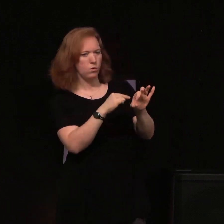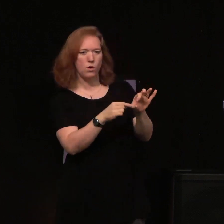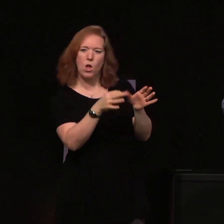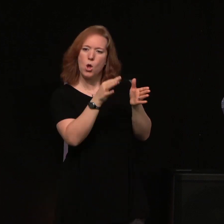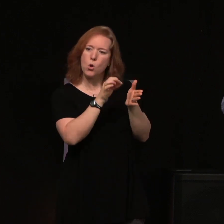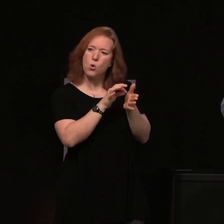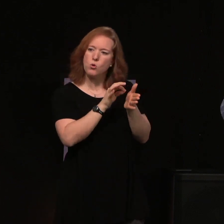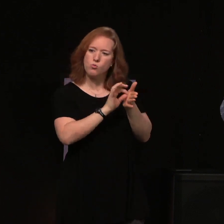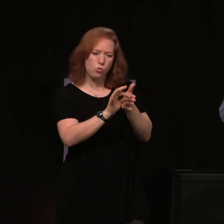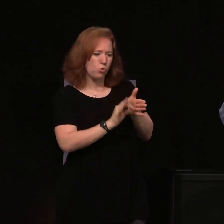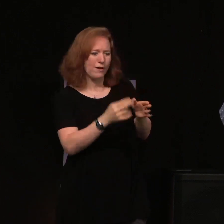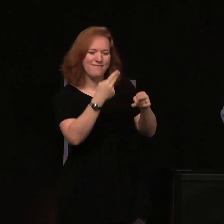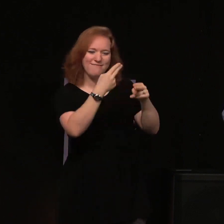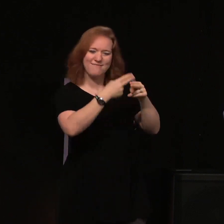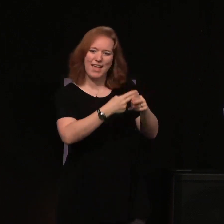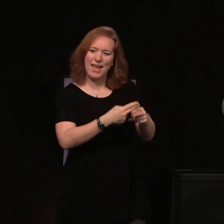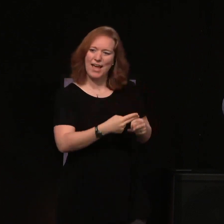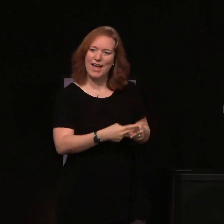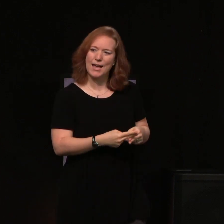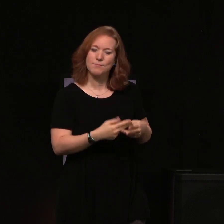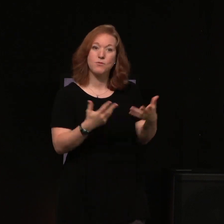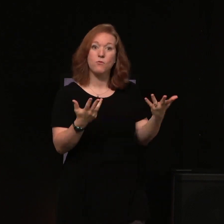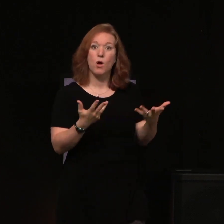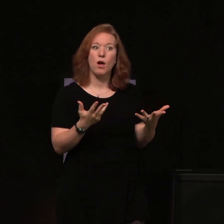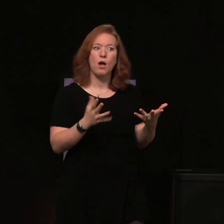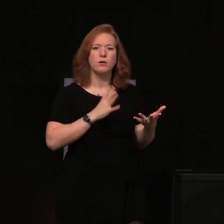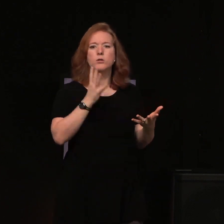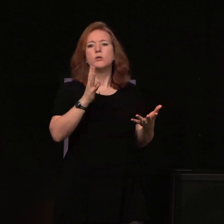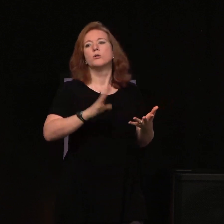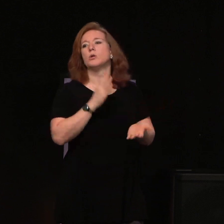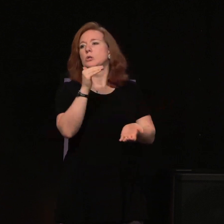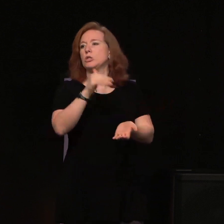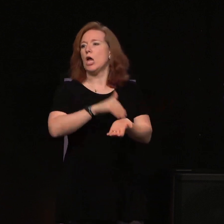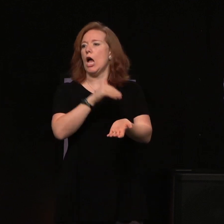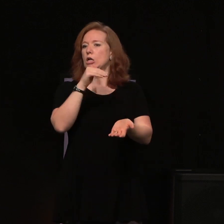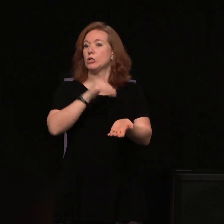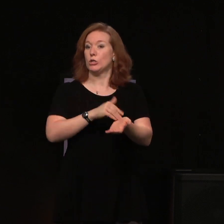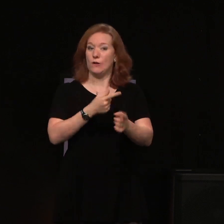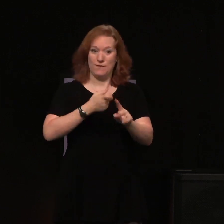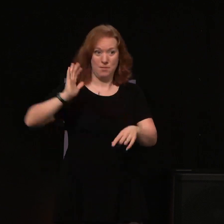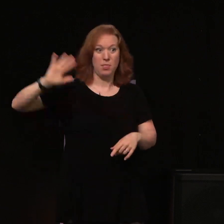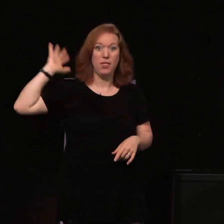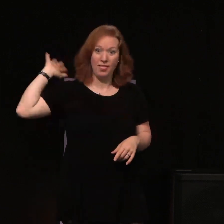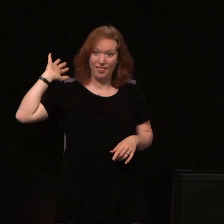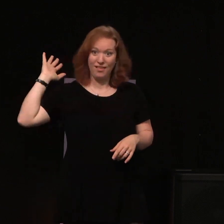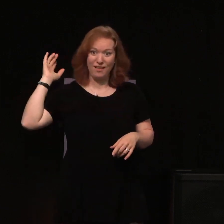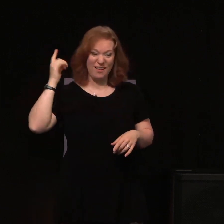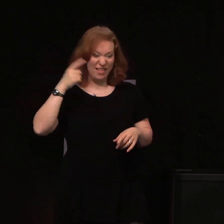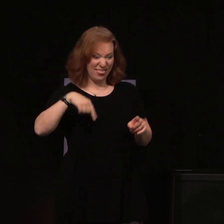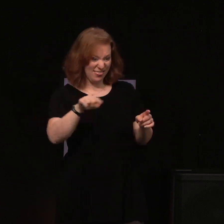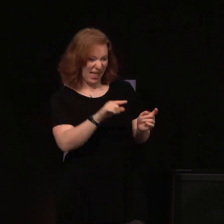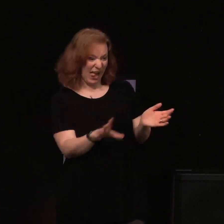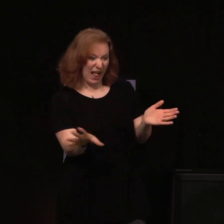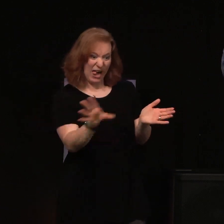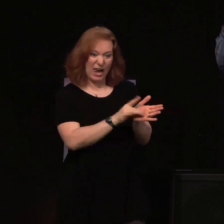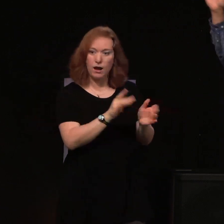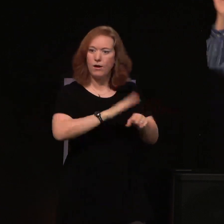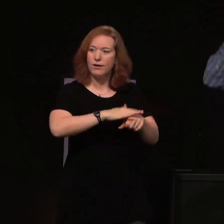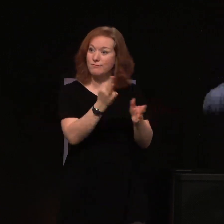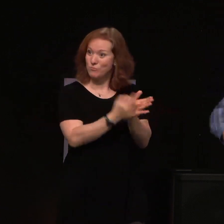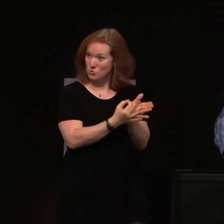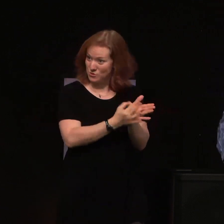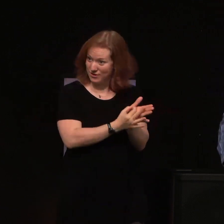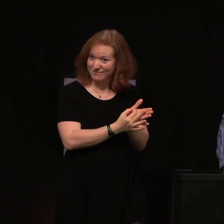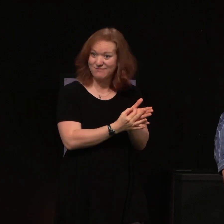names of illustrious physicians from that time who had graduated from this big time